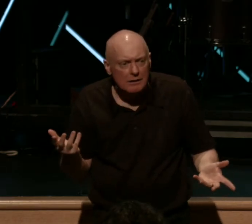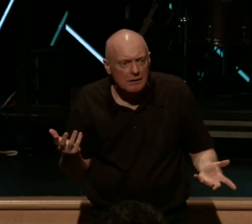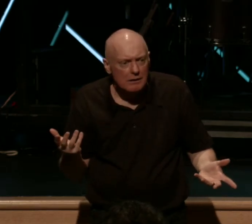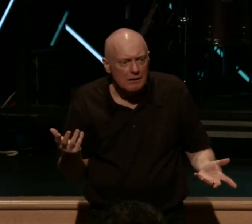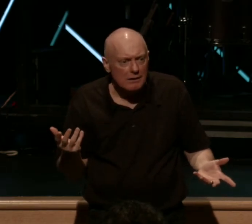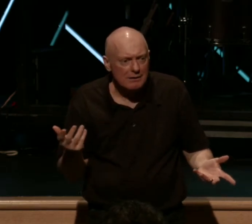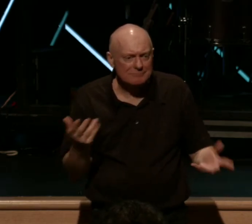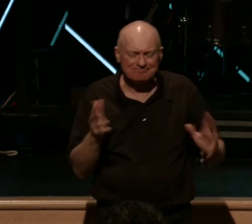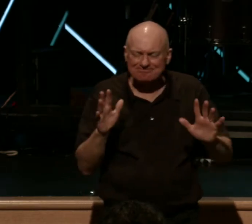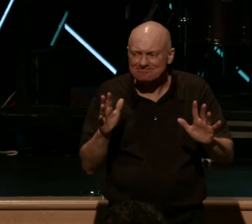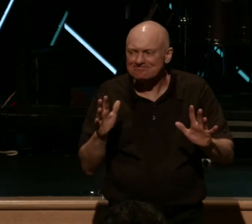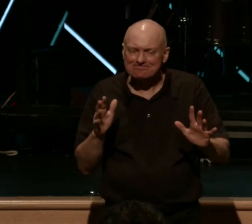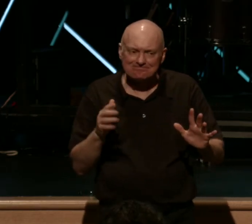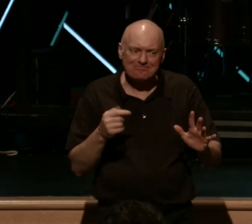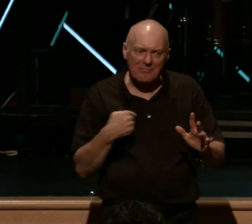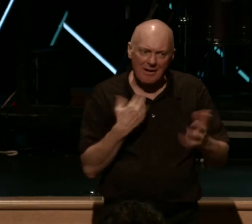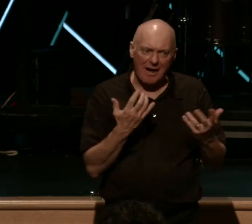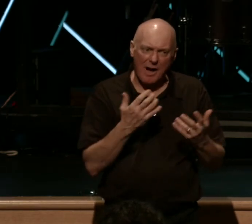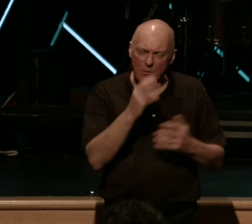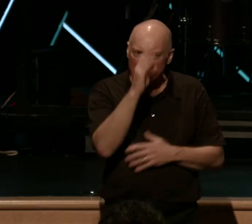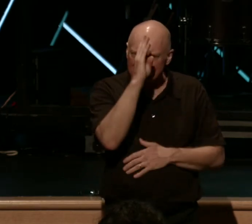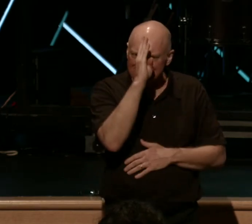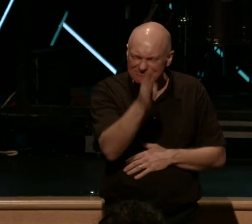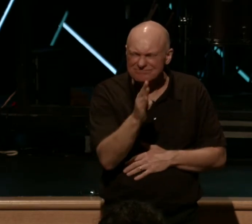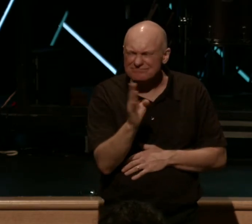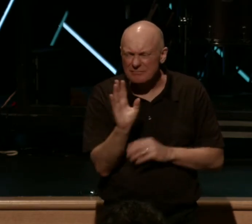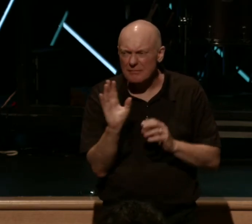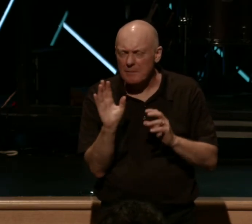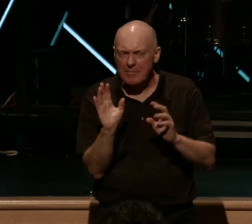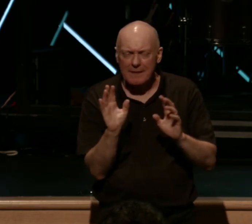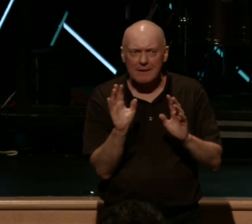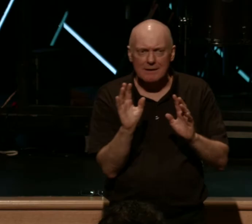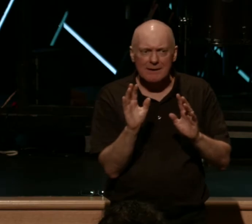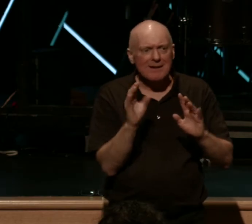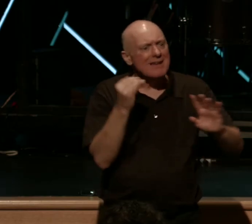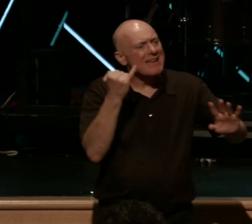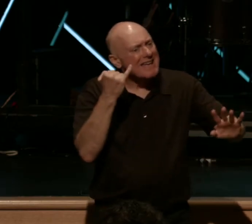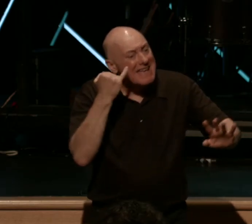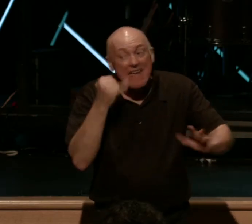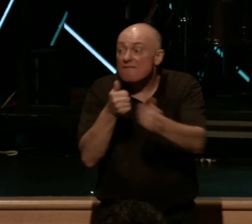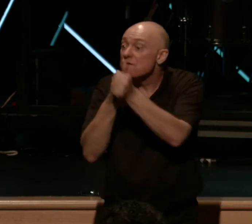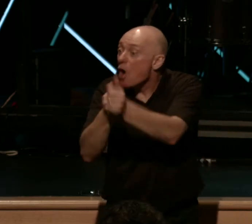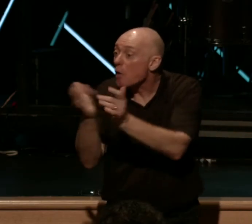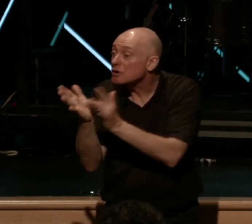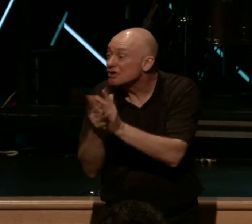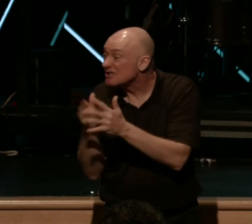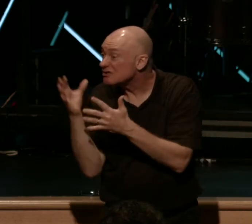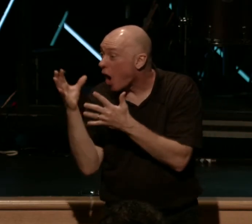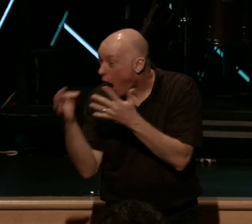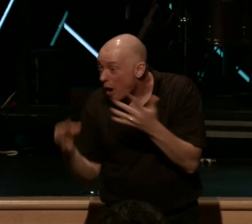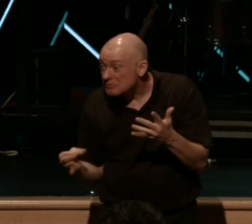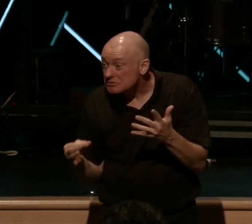freely, but let me just continue that thread for just a moment. If following Jesus is optional, and salvation is essential,